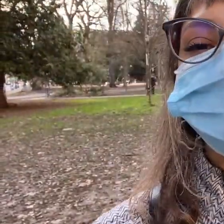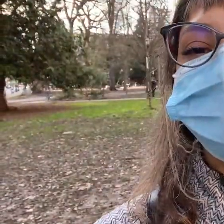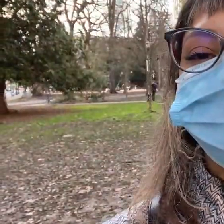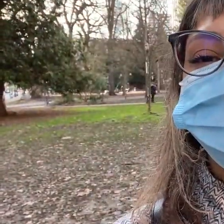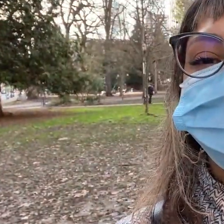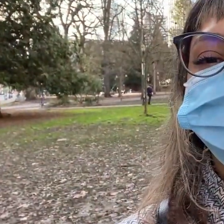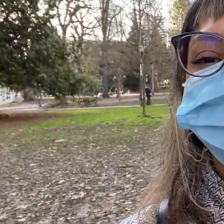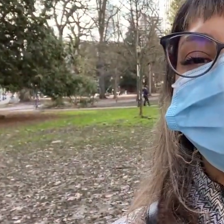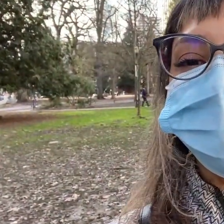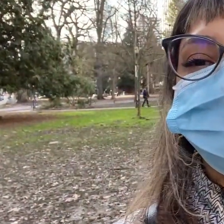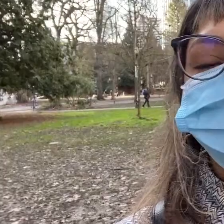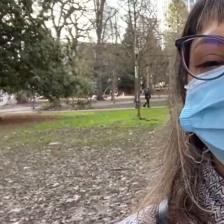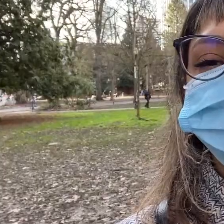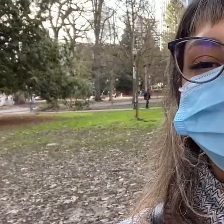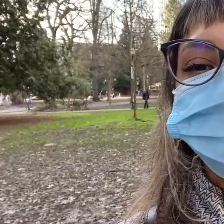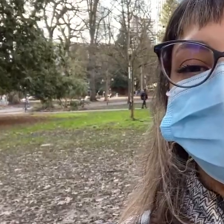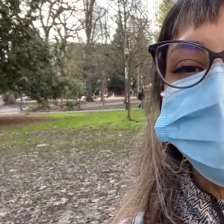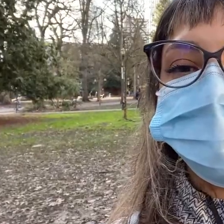hey dak